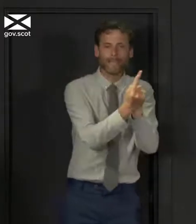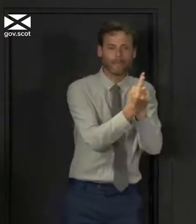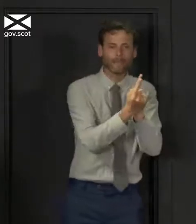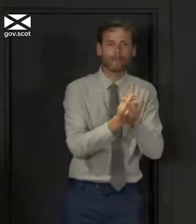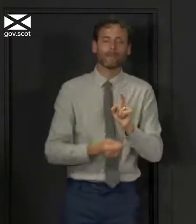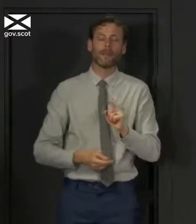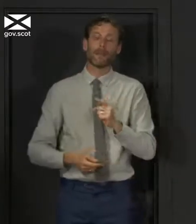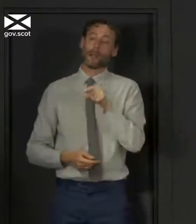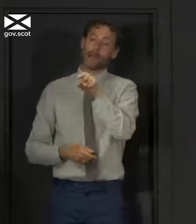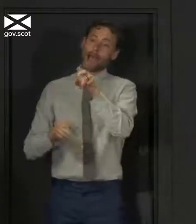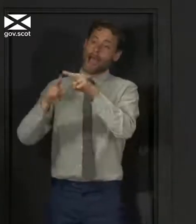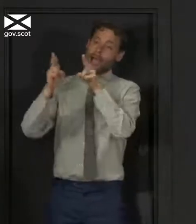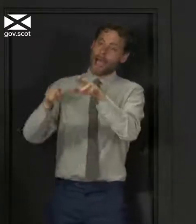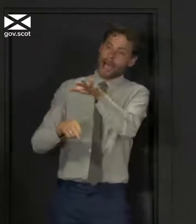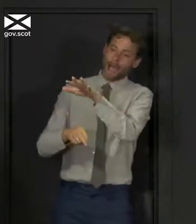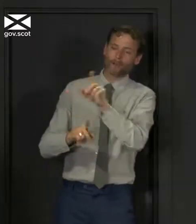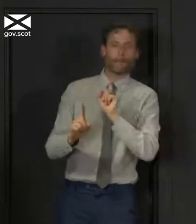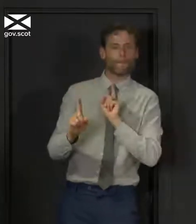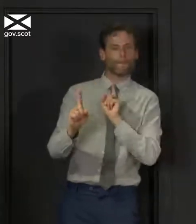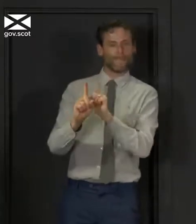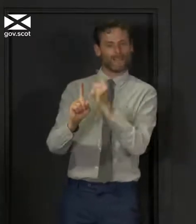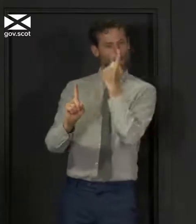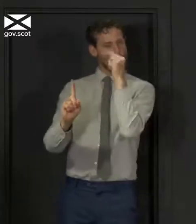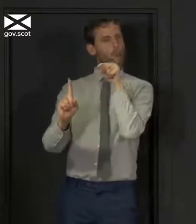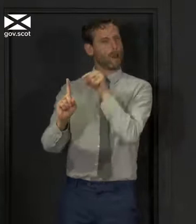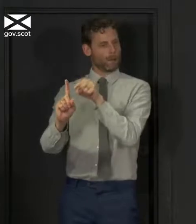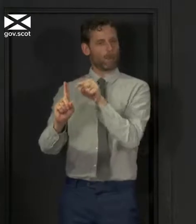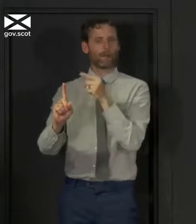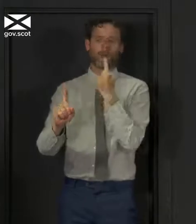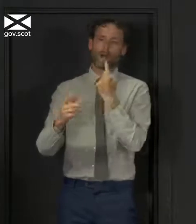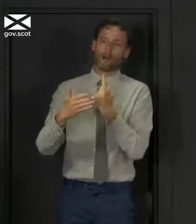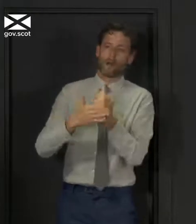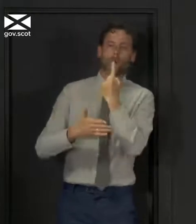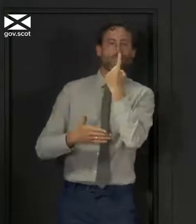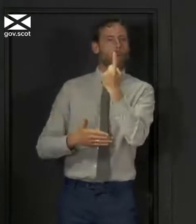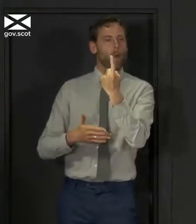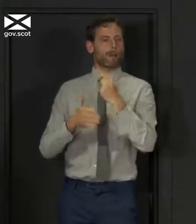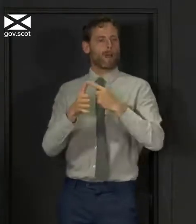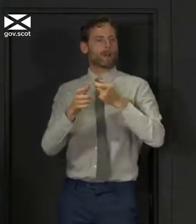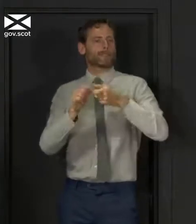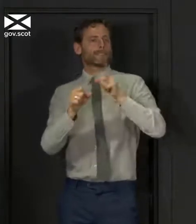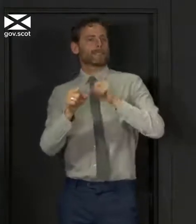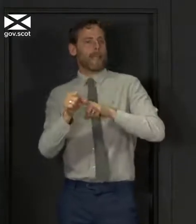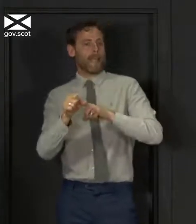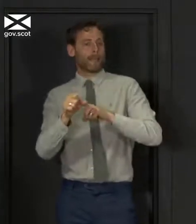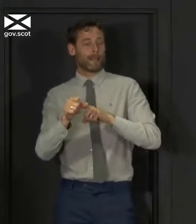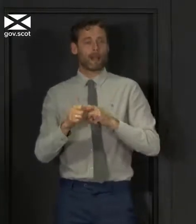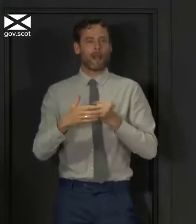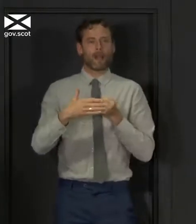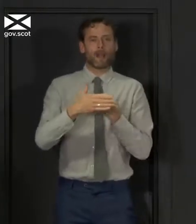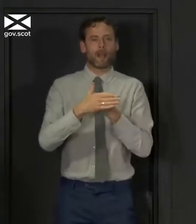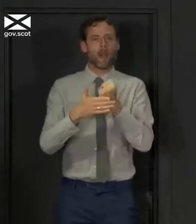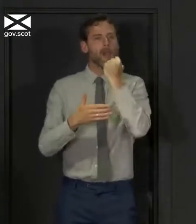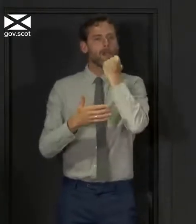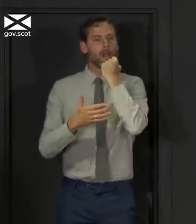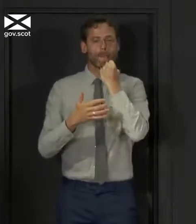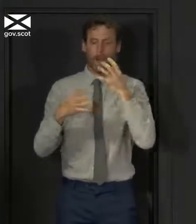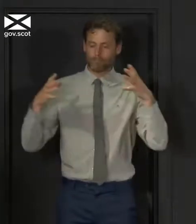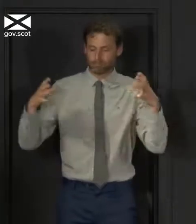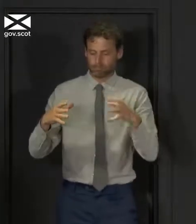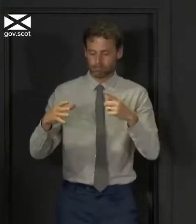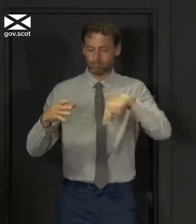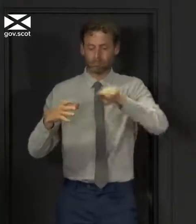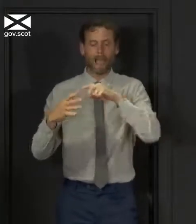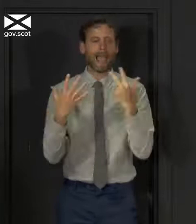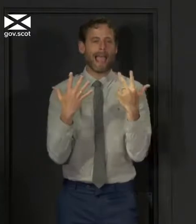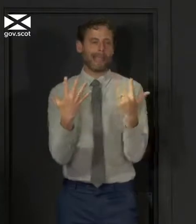other household at a time. Don't meet more than one a day, and keep to a maximum of eight people in a group. Stay two metres apart when